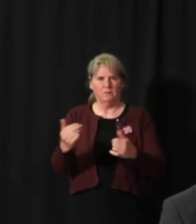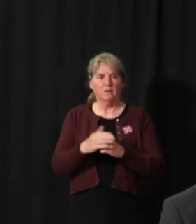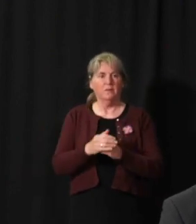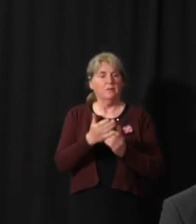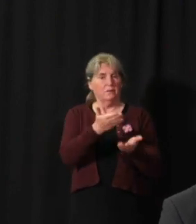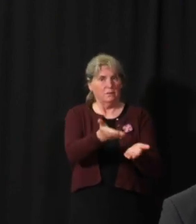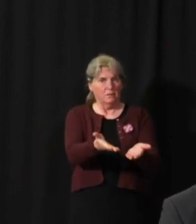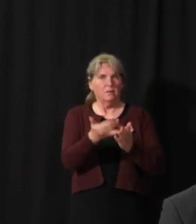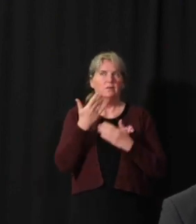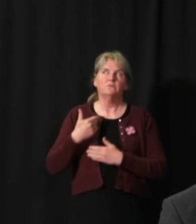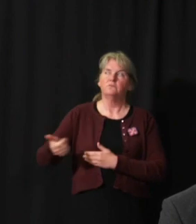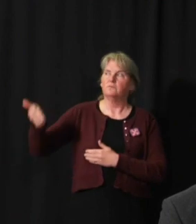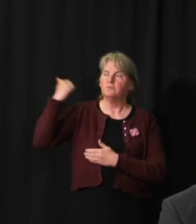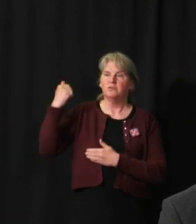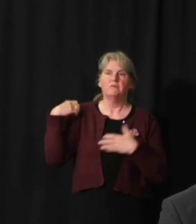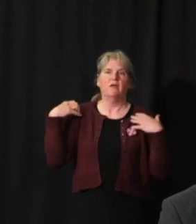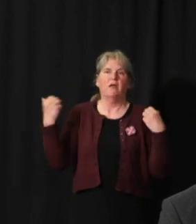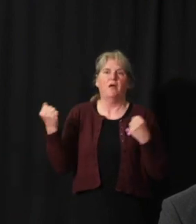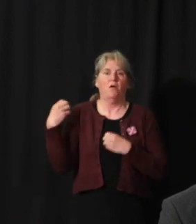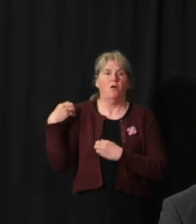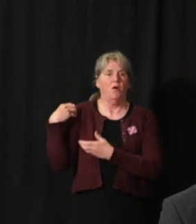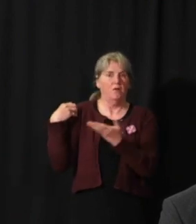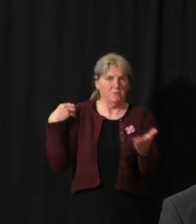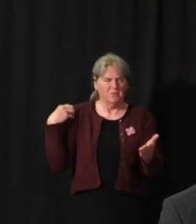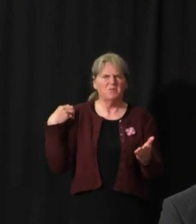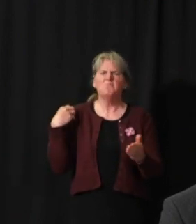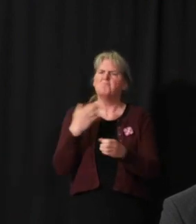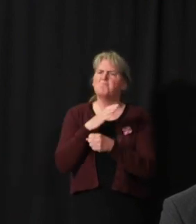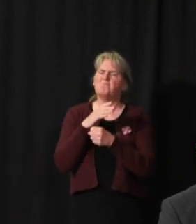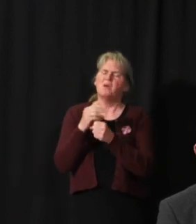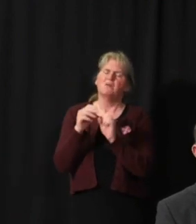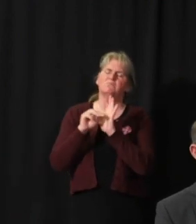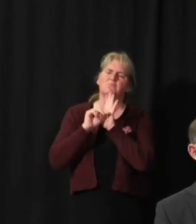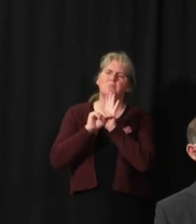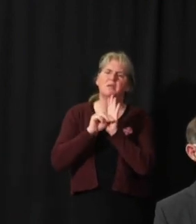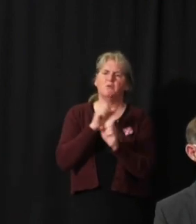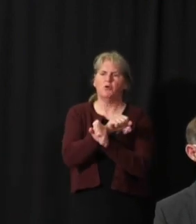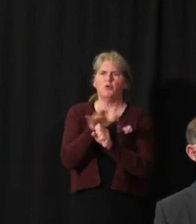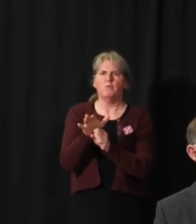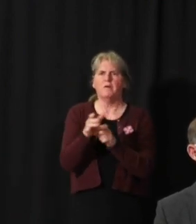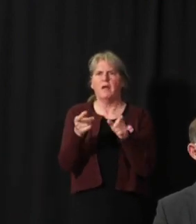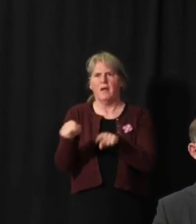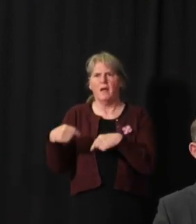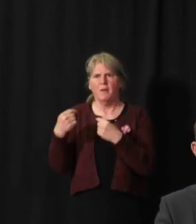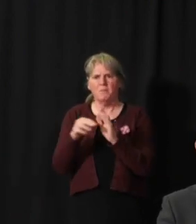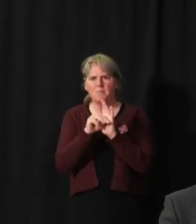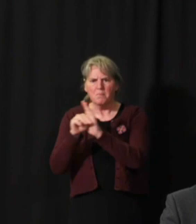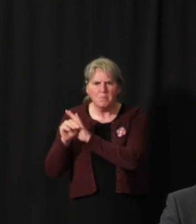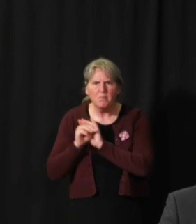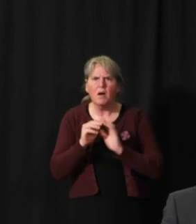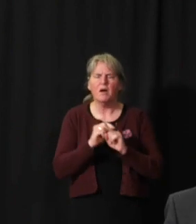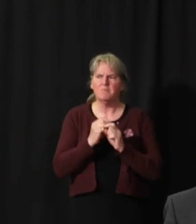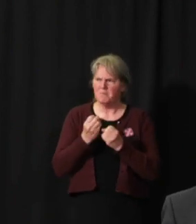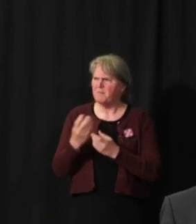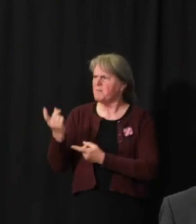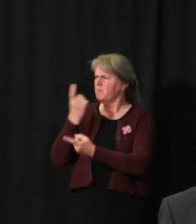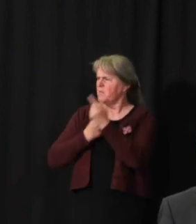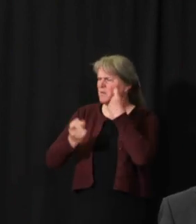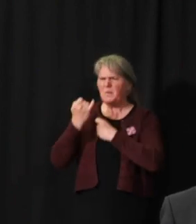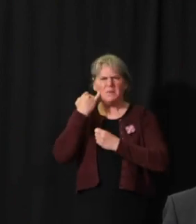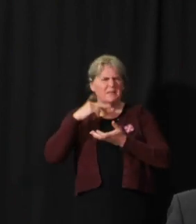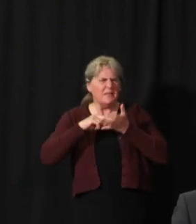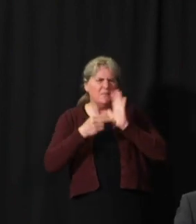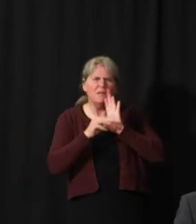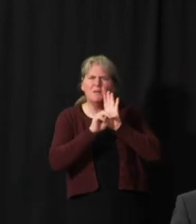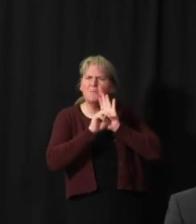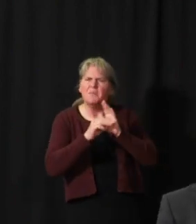the Chief Medical Officer of Health, Dr. Brendan Hanley, will provide a technical briefing on modelling to respond to the many questions we have received around what modelling is,